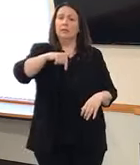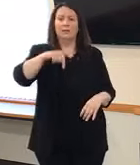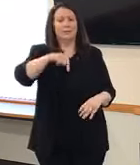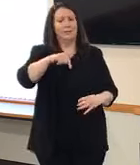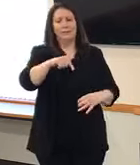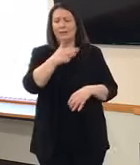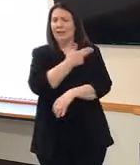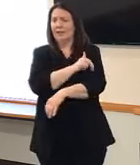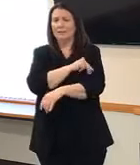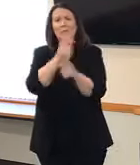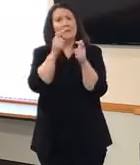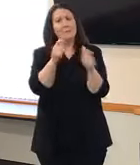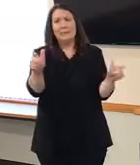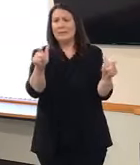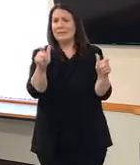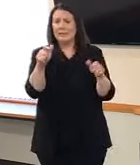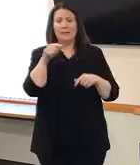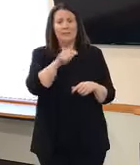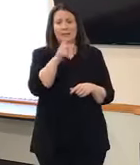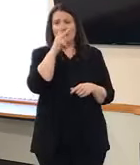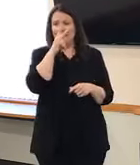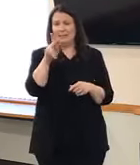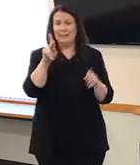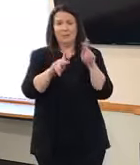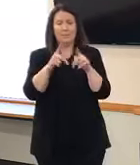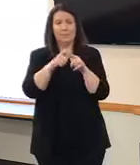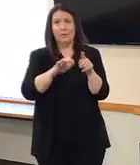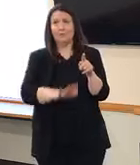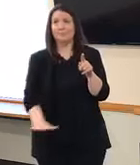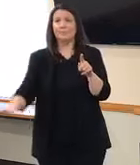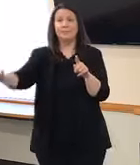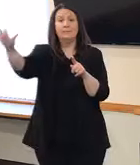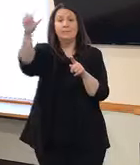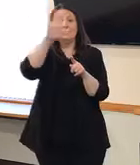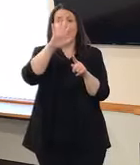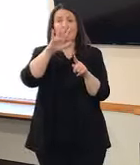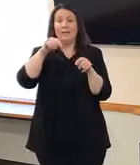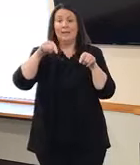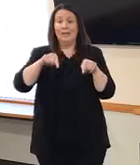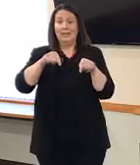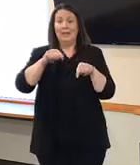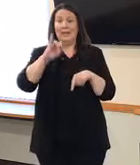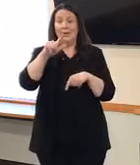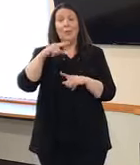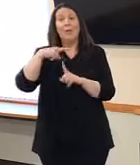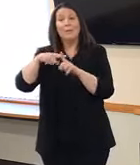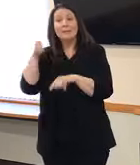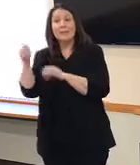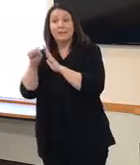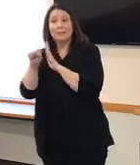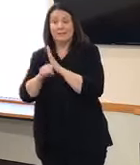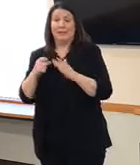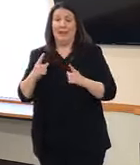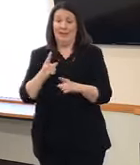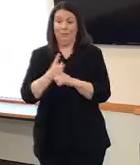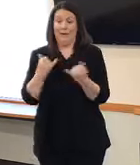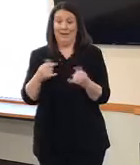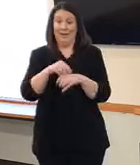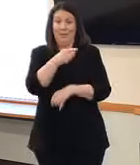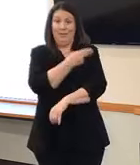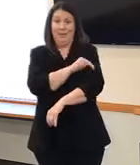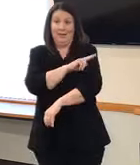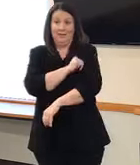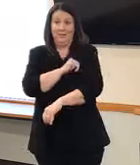systems, seeing patients from throughout not only our state but even from other states. So with that, there are currently four